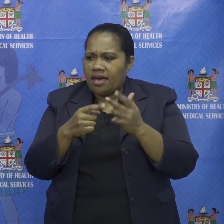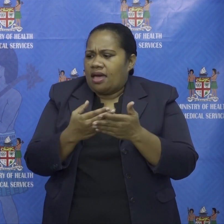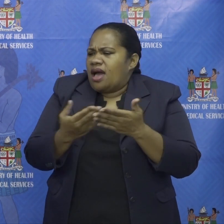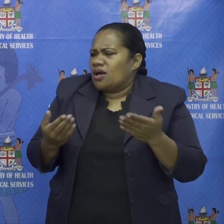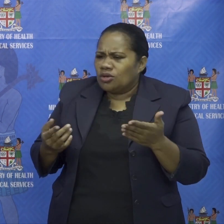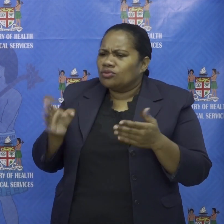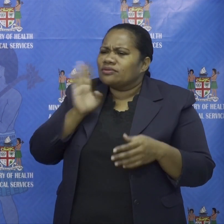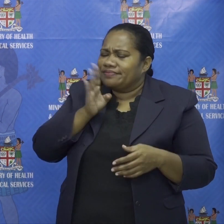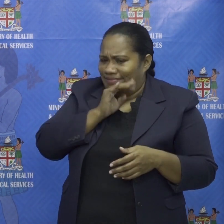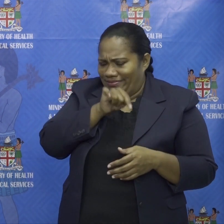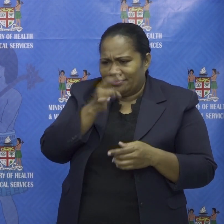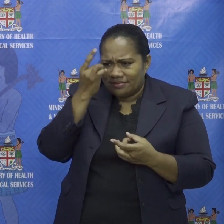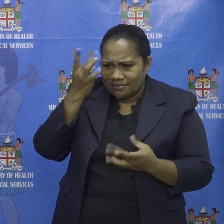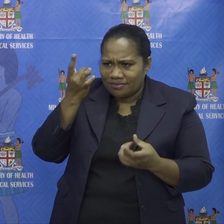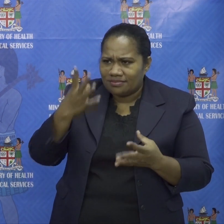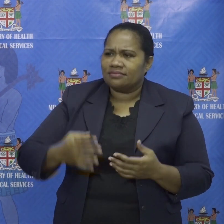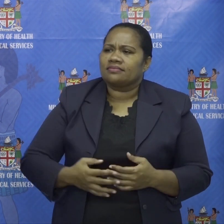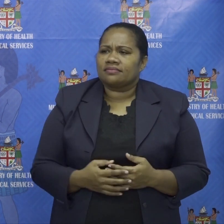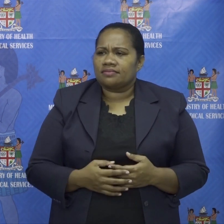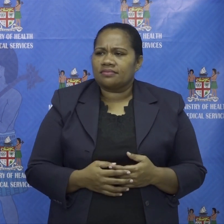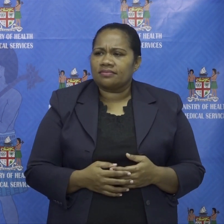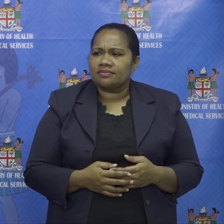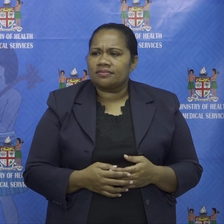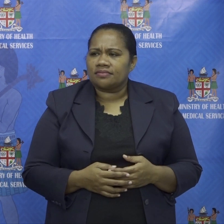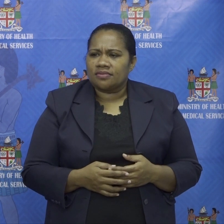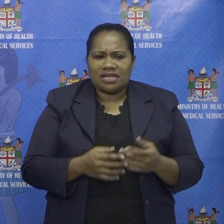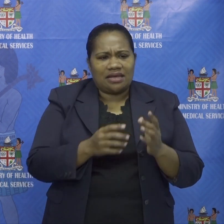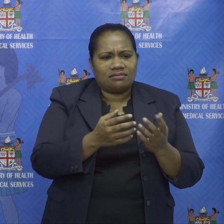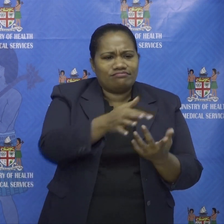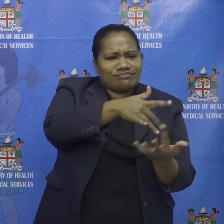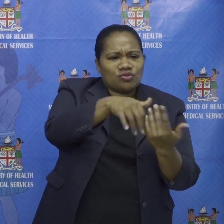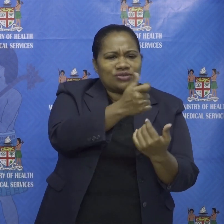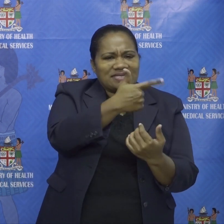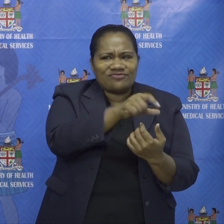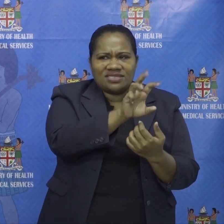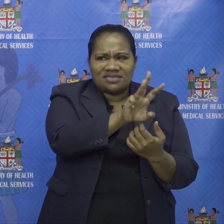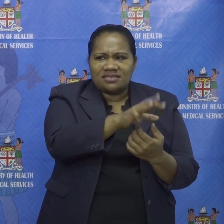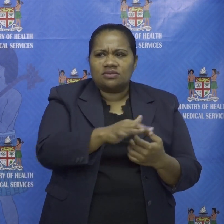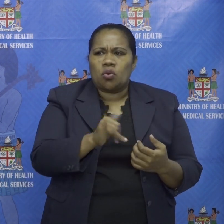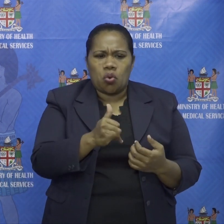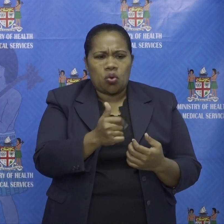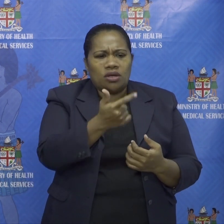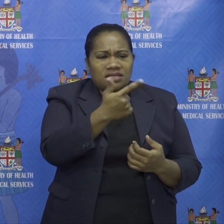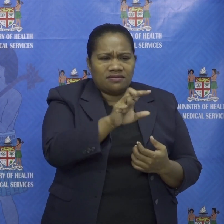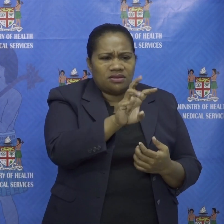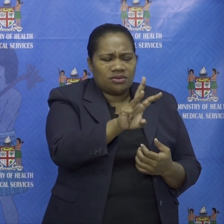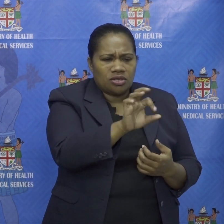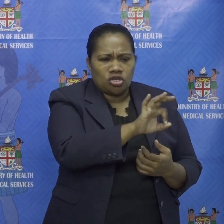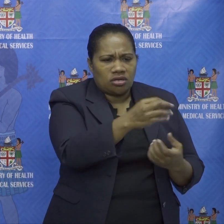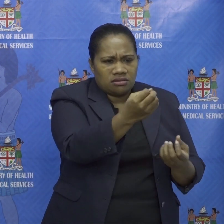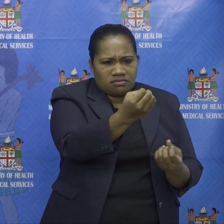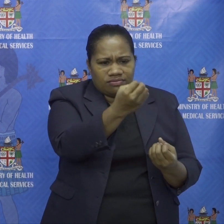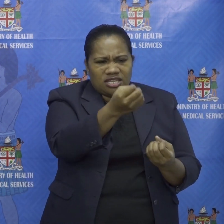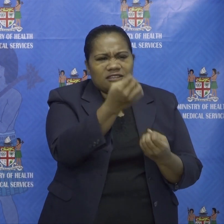the mccoy soldier did he not come into interaction with the k73 or was k73 not forthcoming with the information